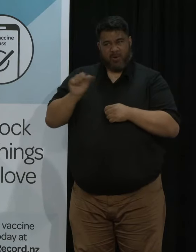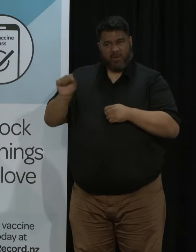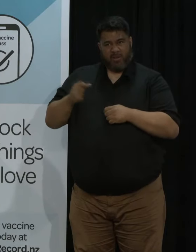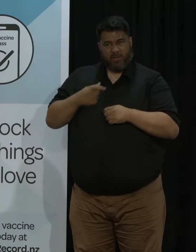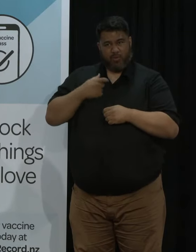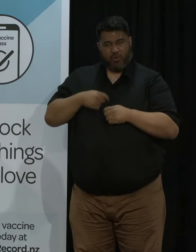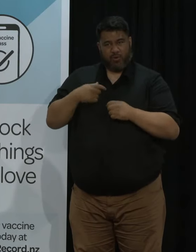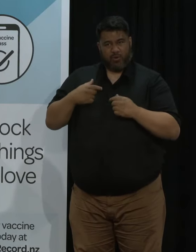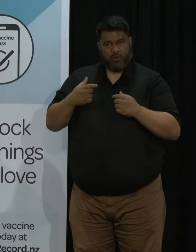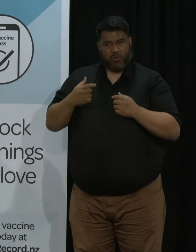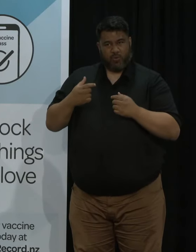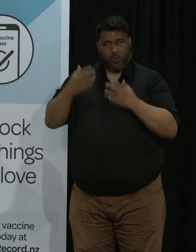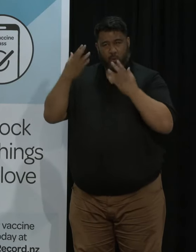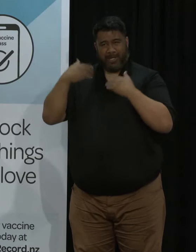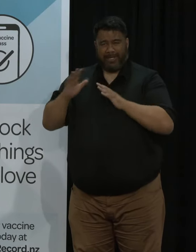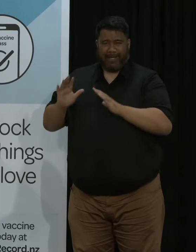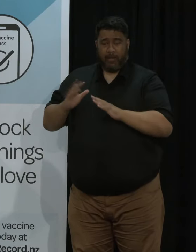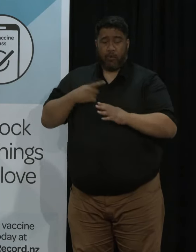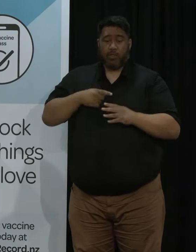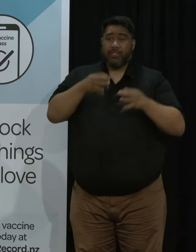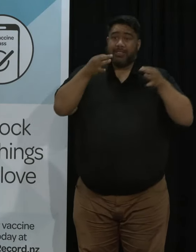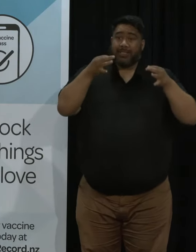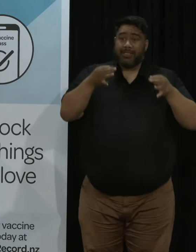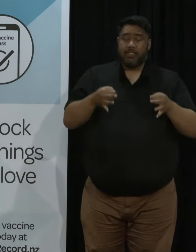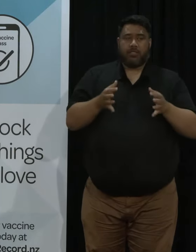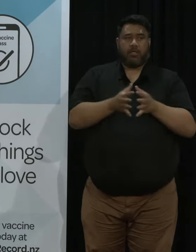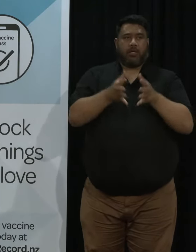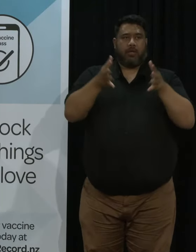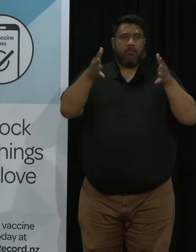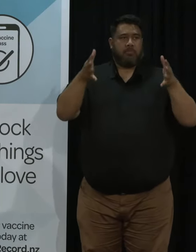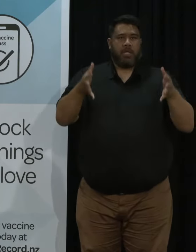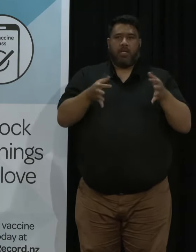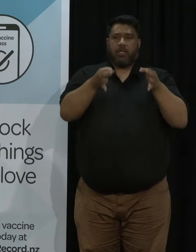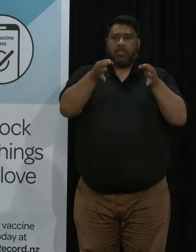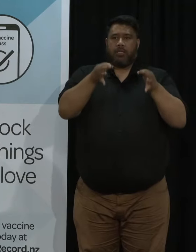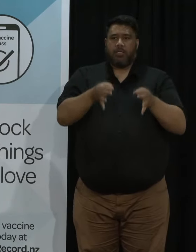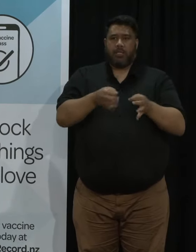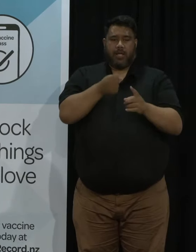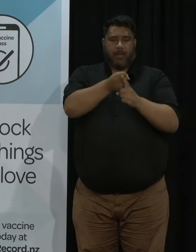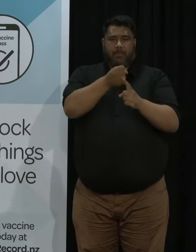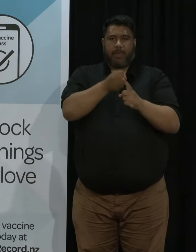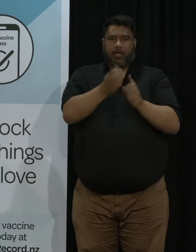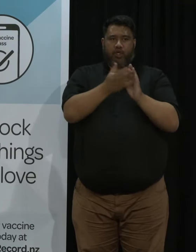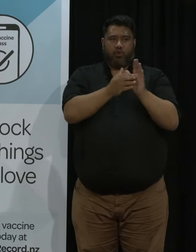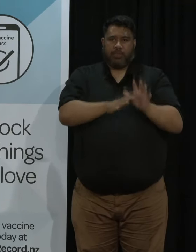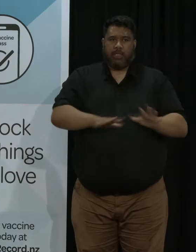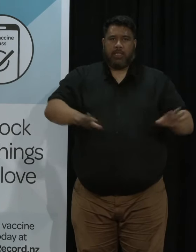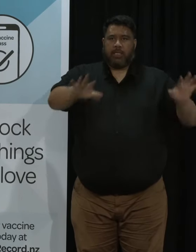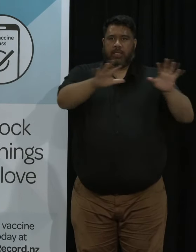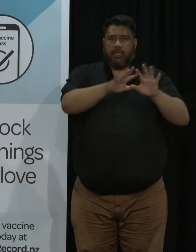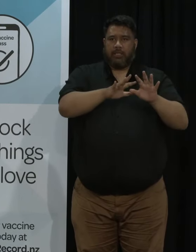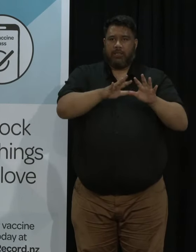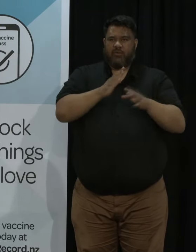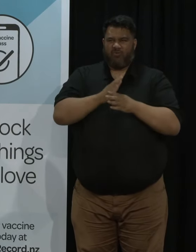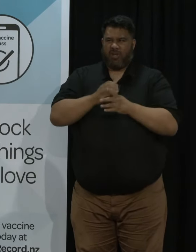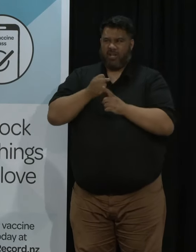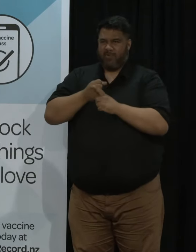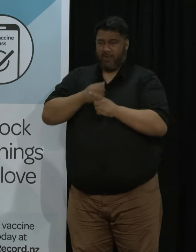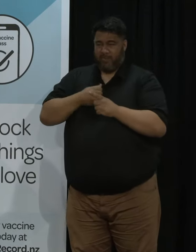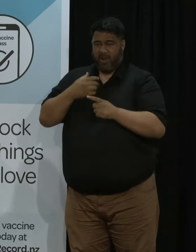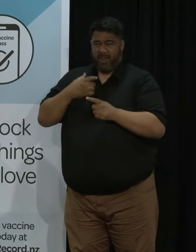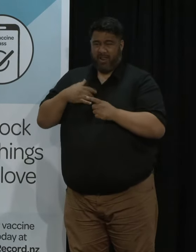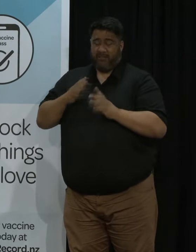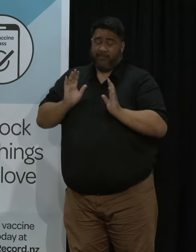of the these are weighty decisions that are about that are about Aotearoa not about my personal circumstances and what comes